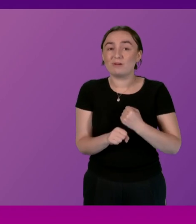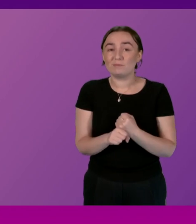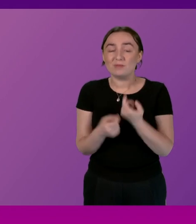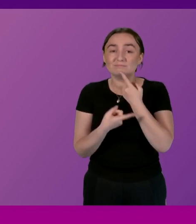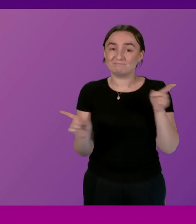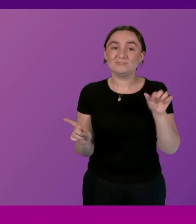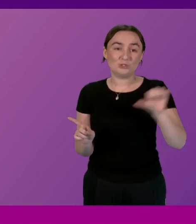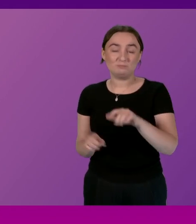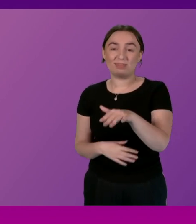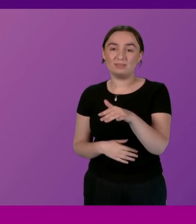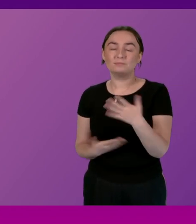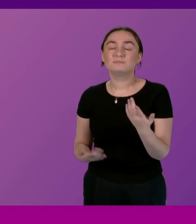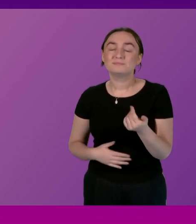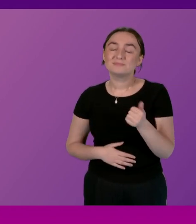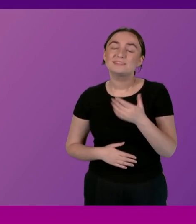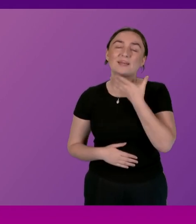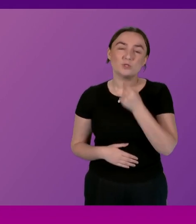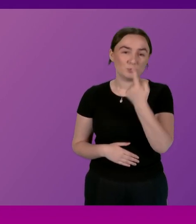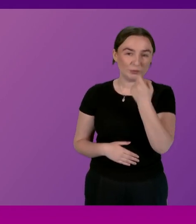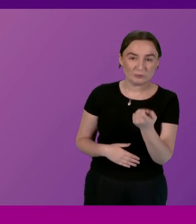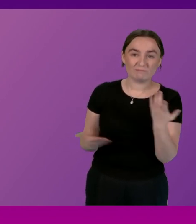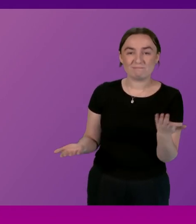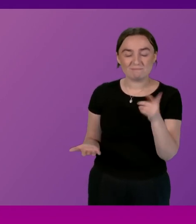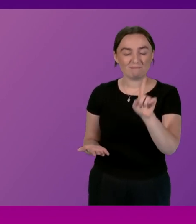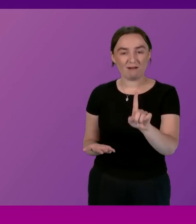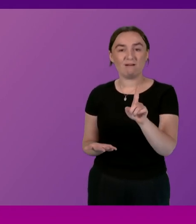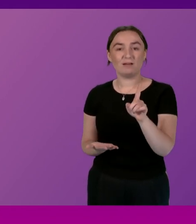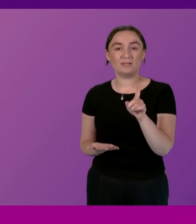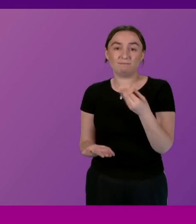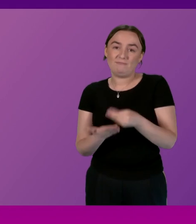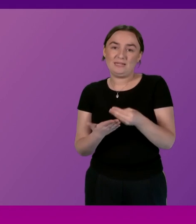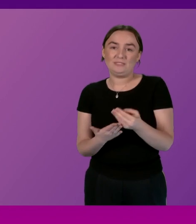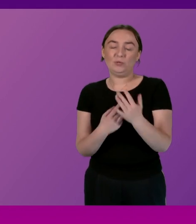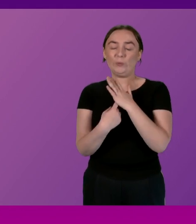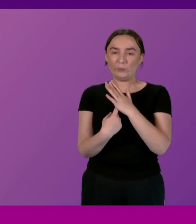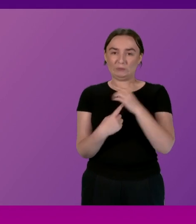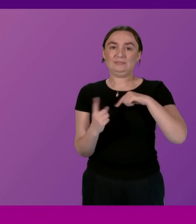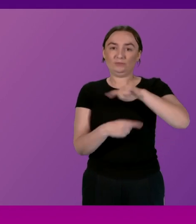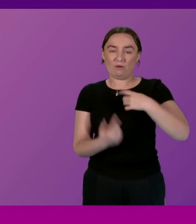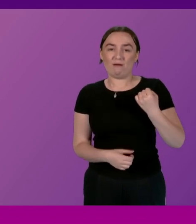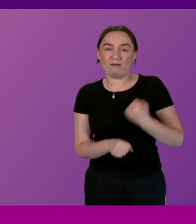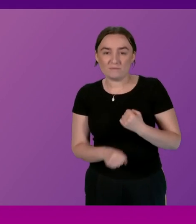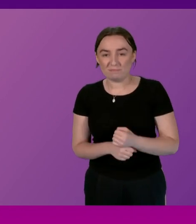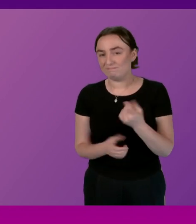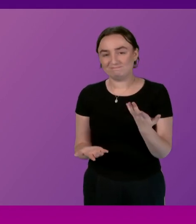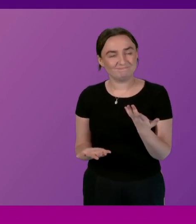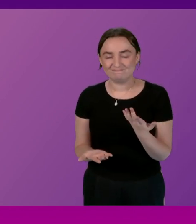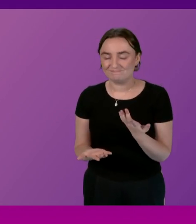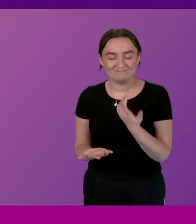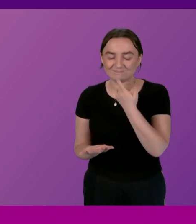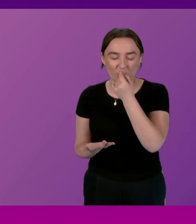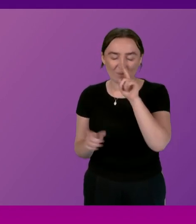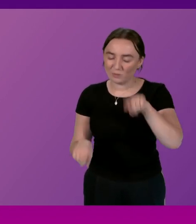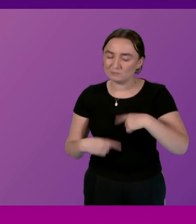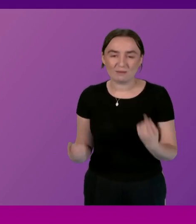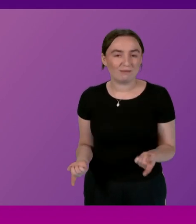and I wish we could have done that but given the significant financial pressures that we are under that just is not possible but I